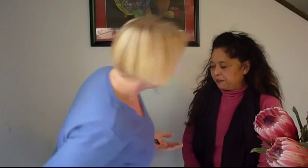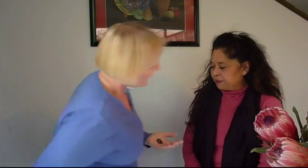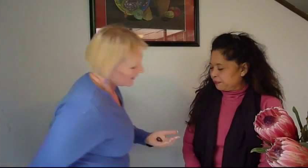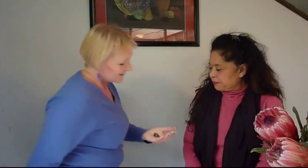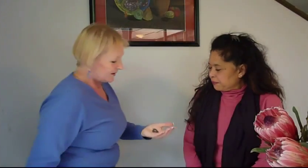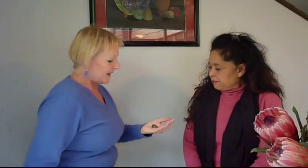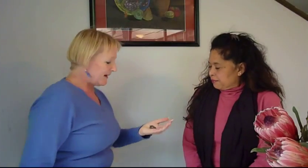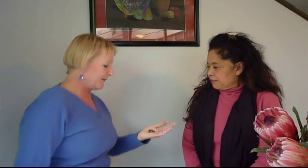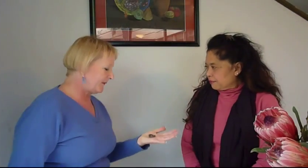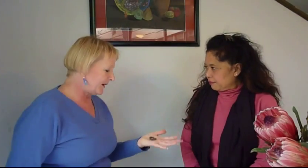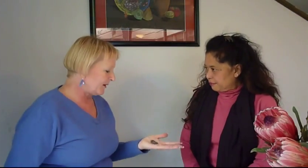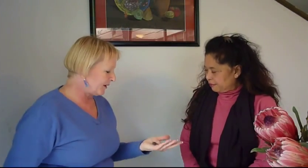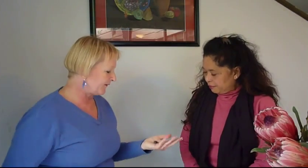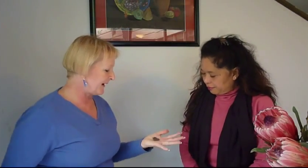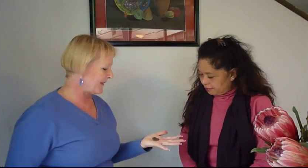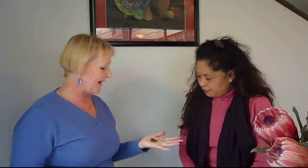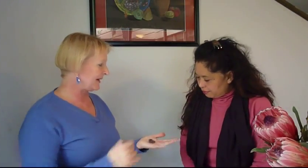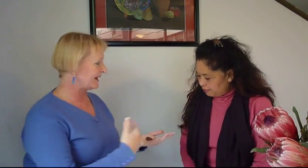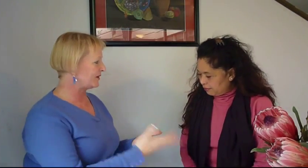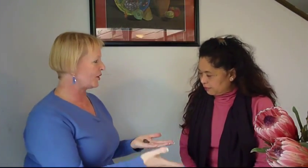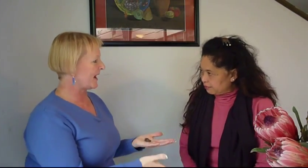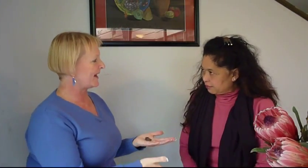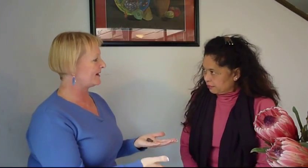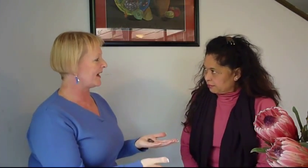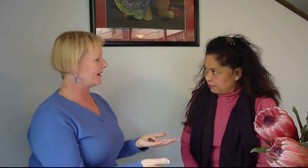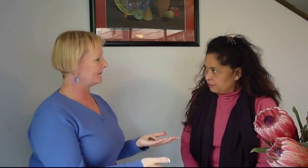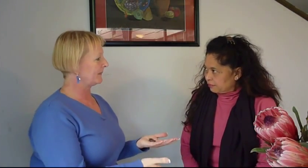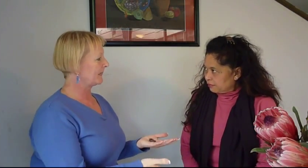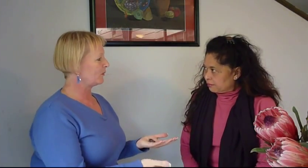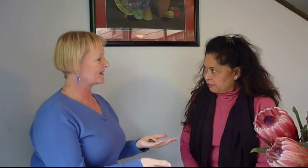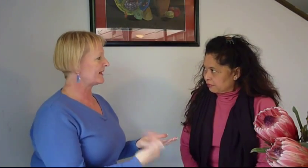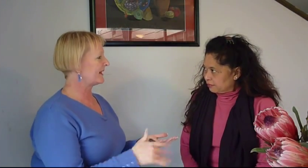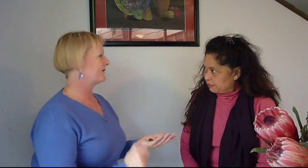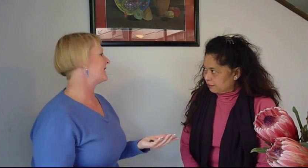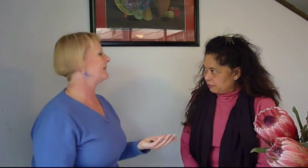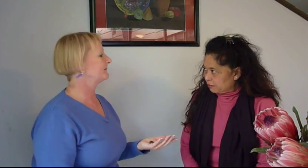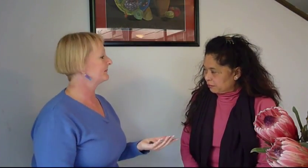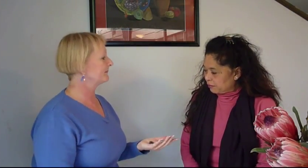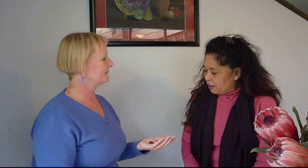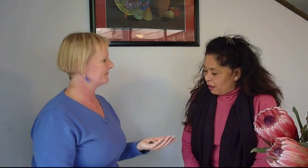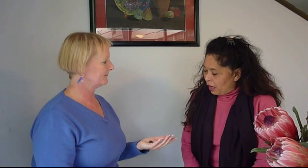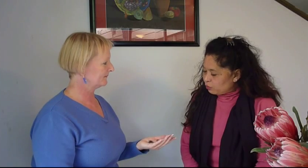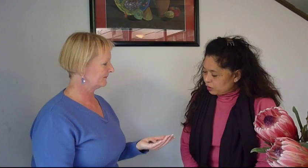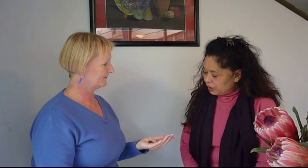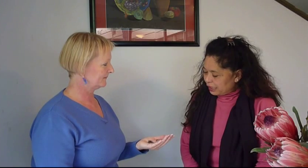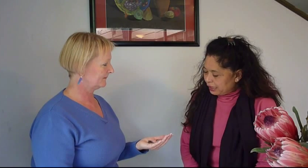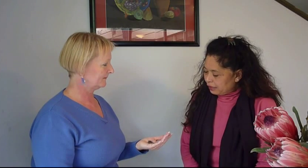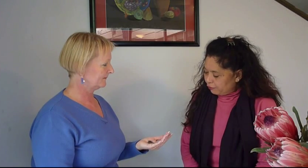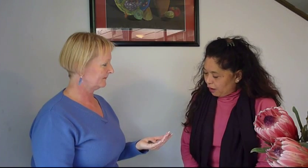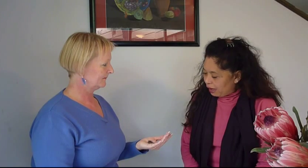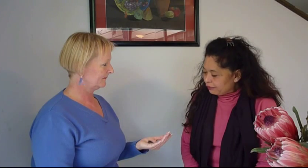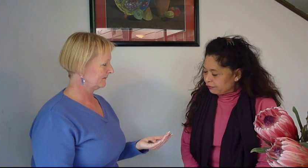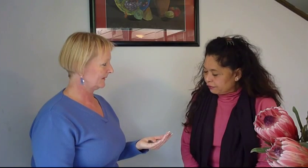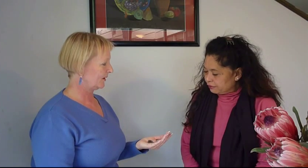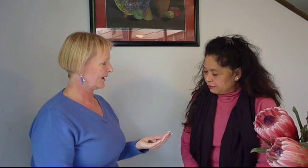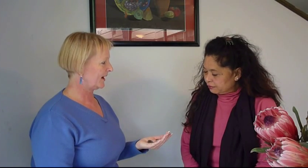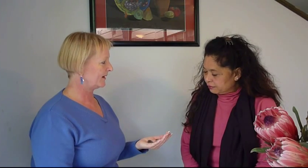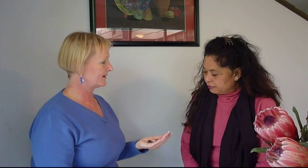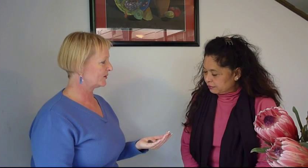so that fear of having it in your hand now what's that out of ten I would say a five okay so